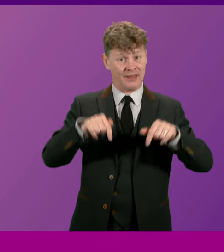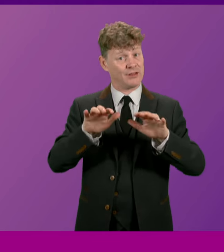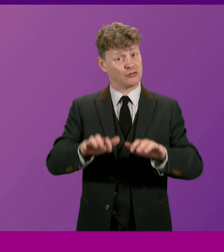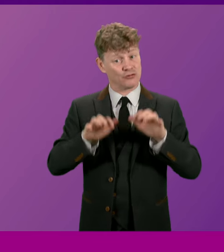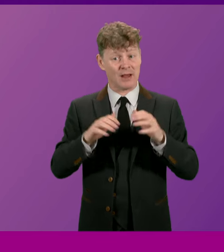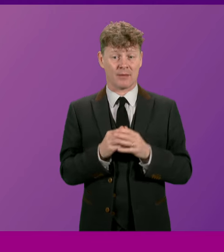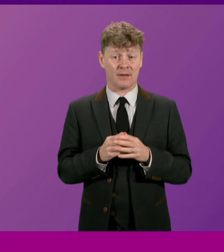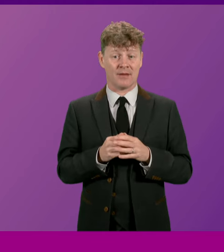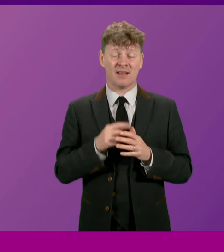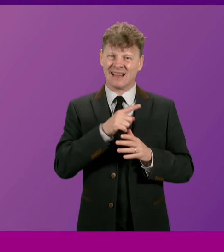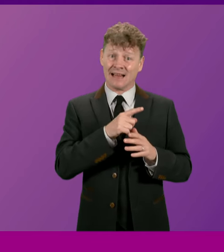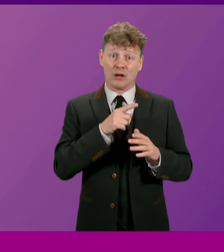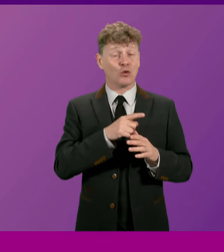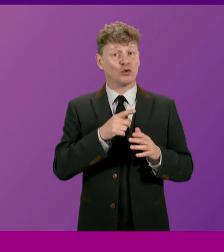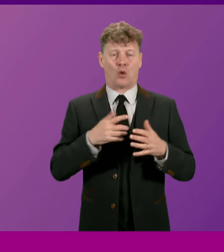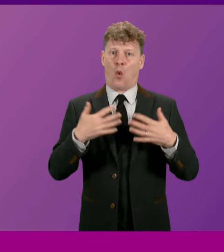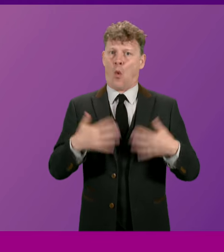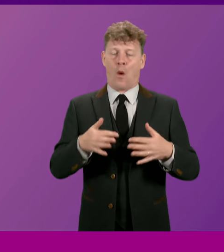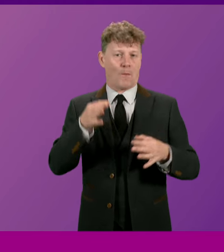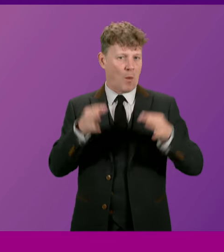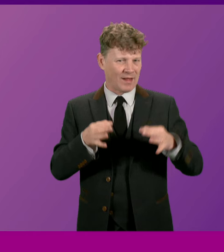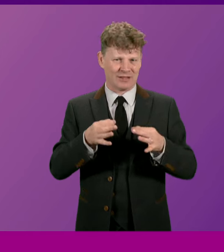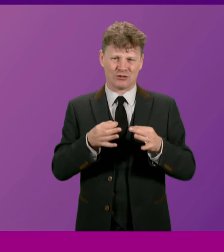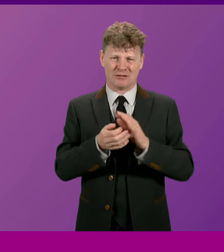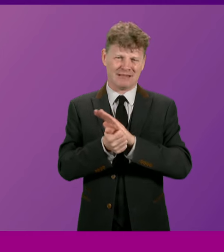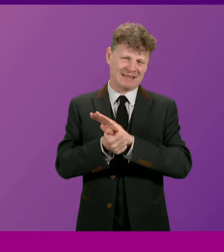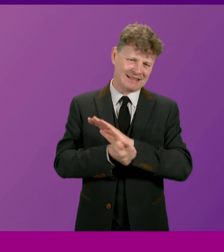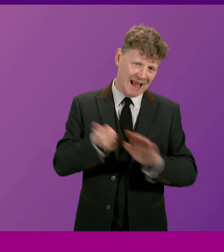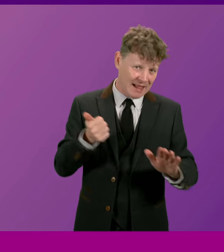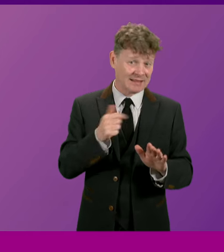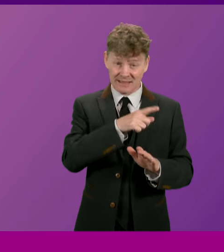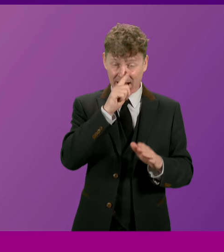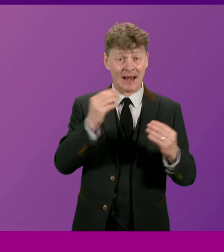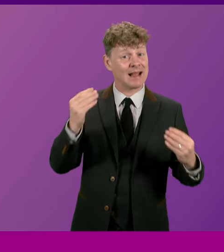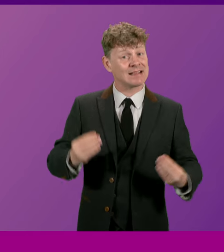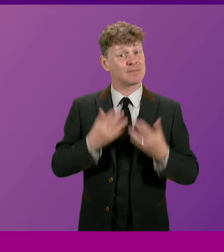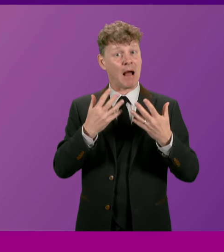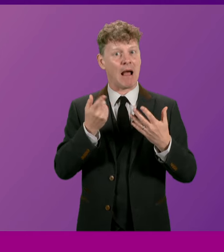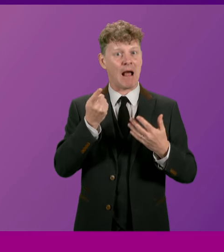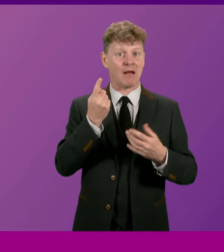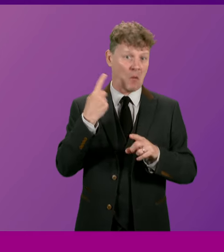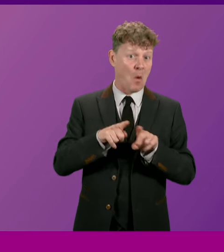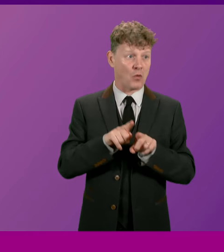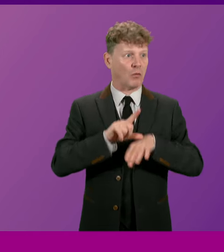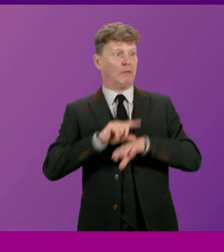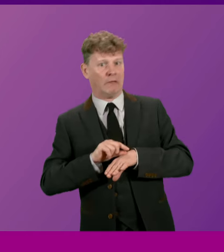A formidable politician of undoubted talent who could both inspire and intimidate. I know that many across this